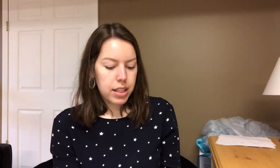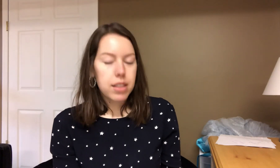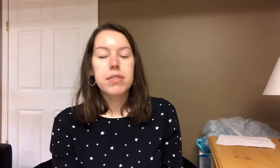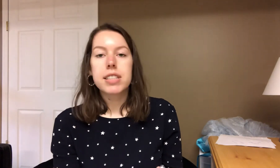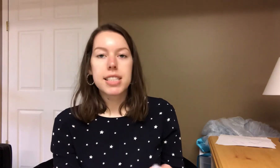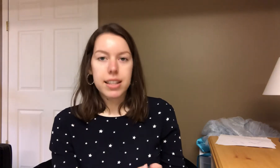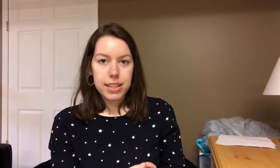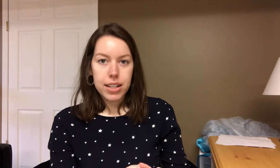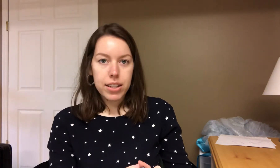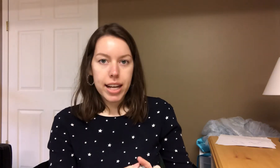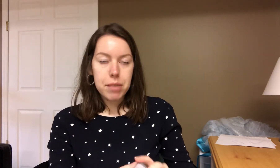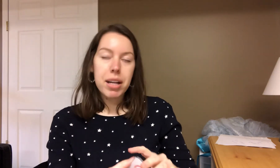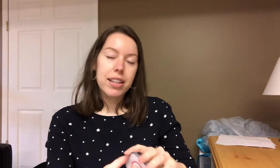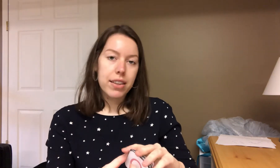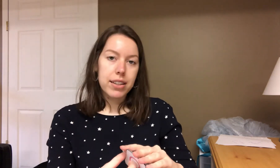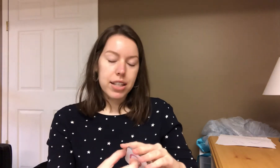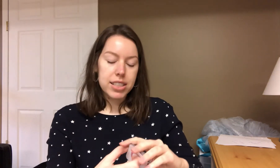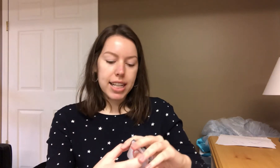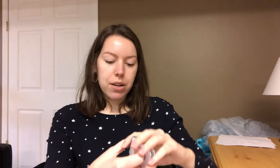First say the letter name and then the letter sound.